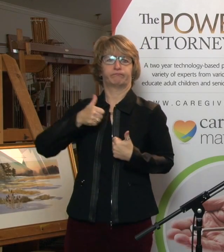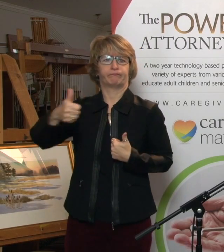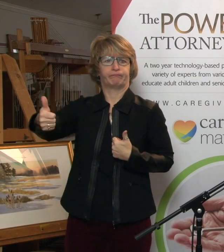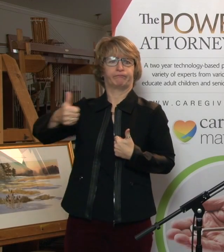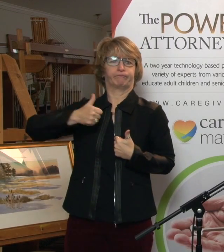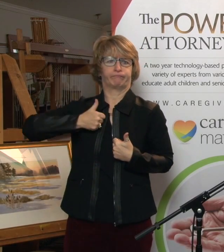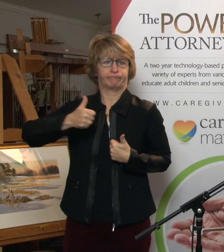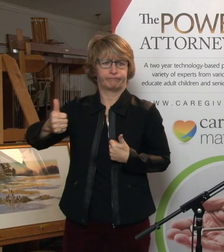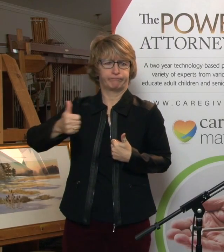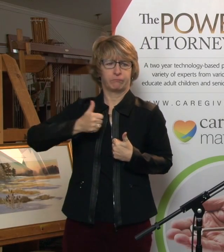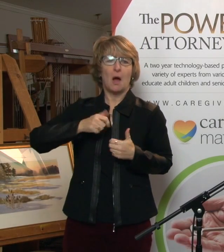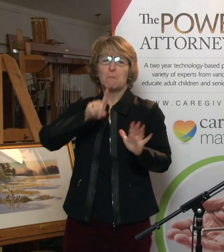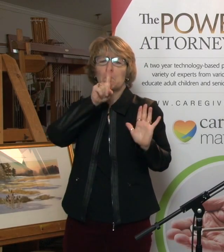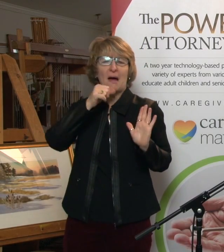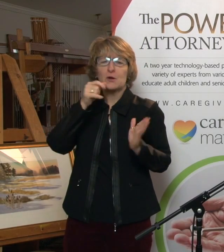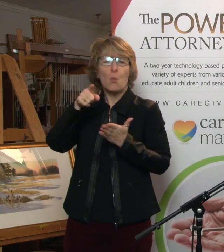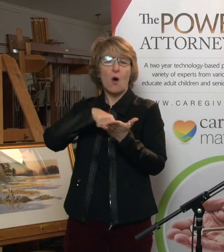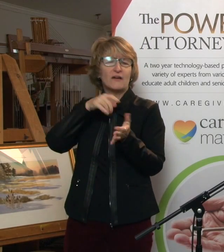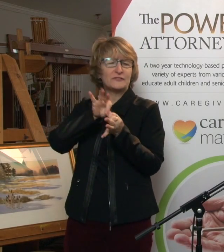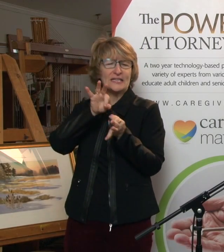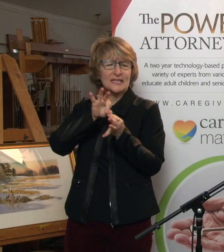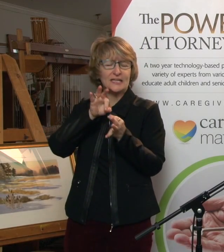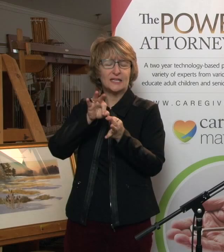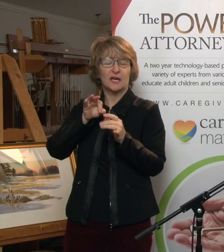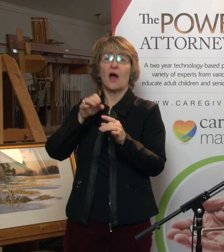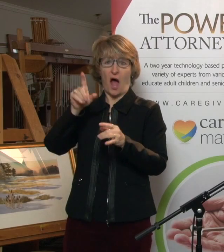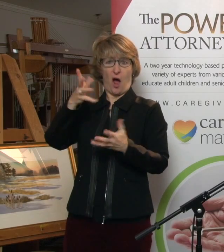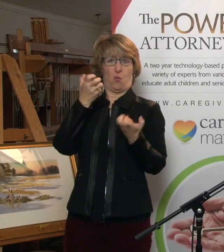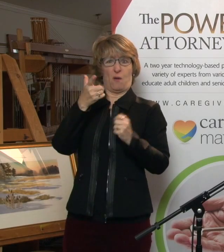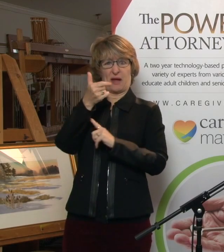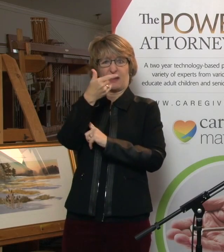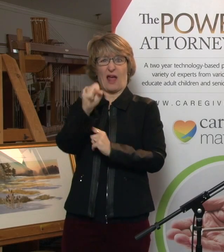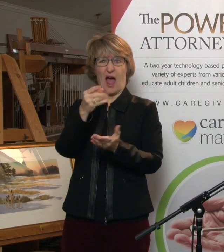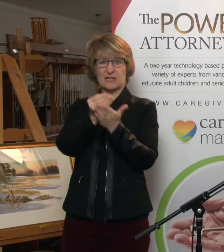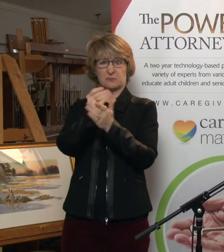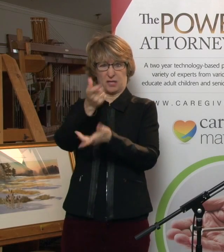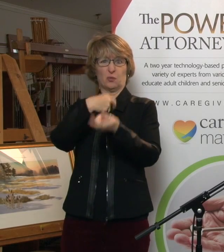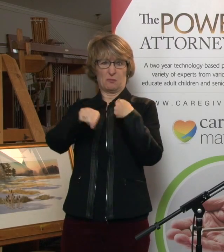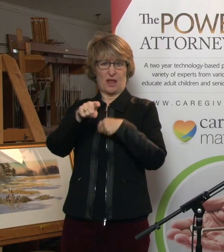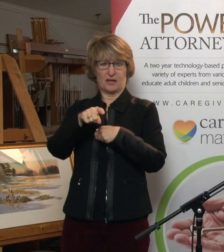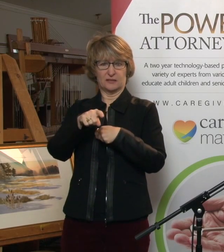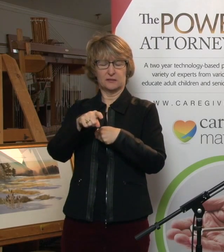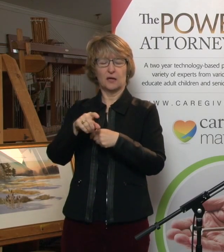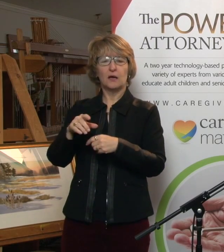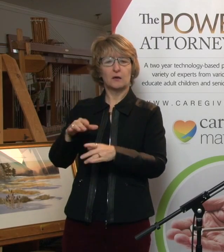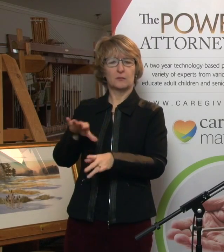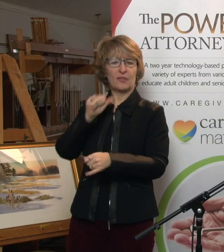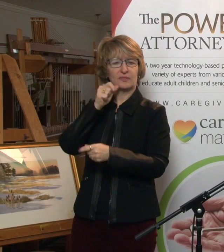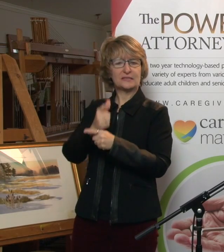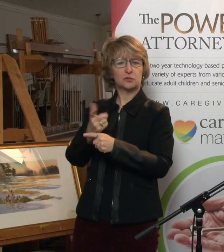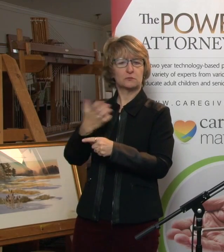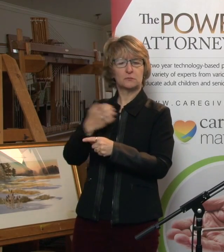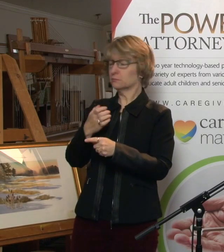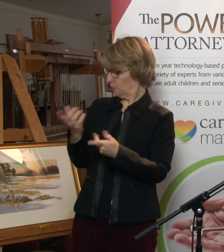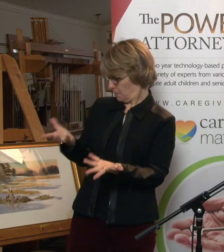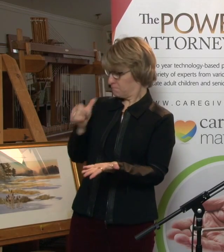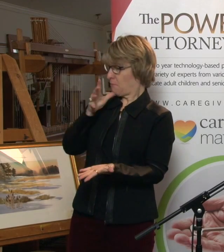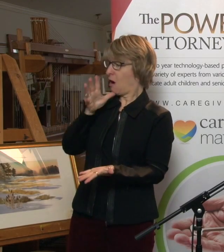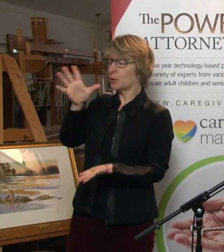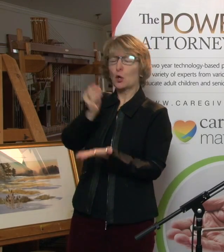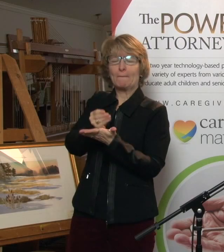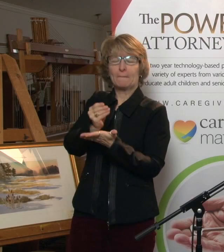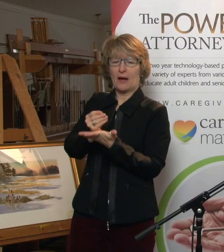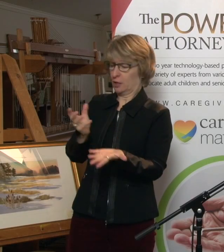But when he went to take money, his sisters were all over him. was like, you know, this is mom's estate. What are you doing? So if you do